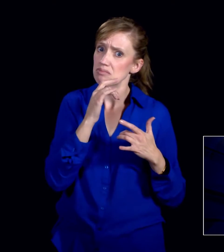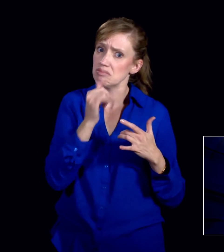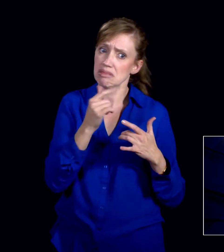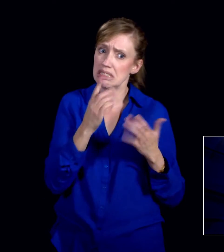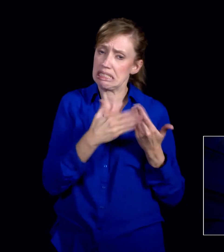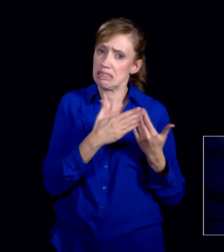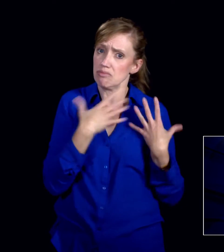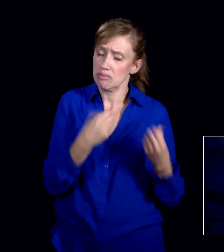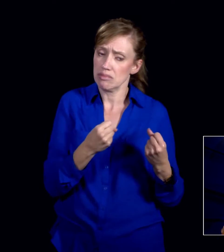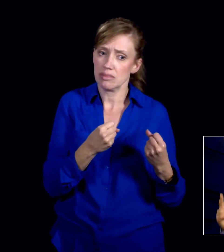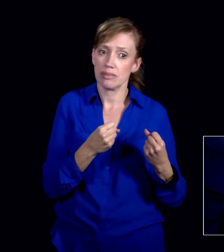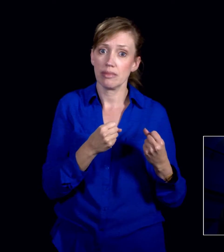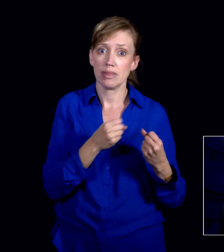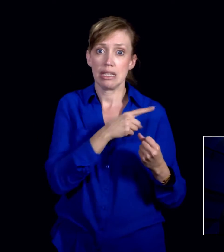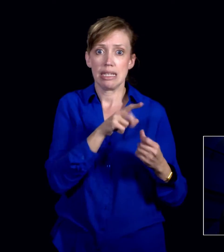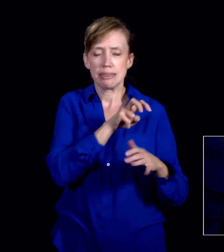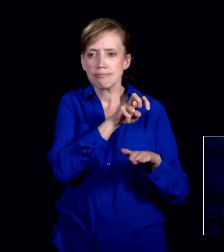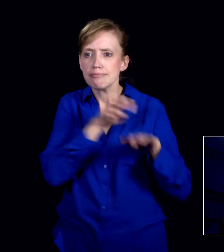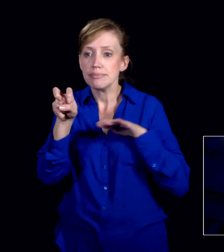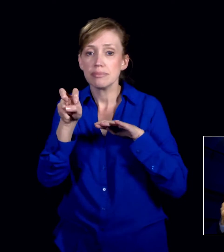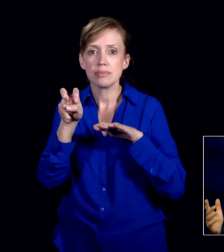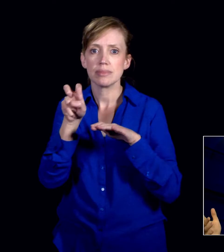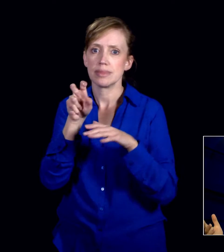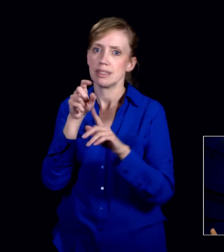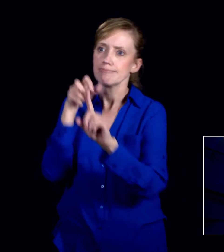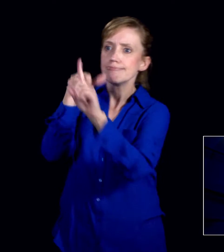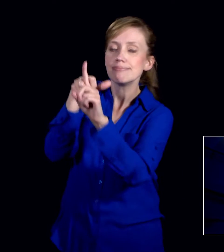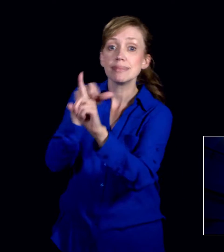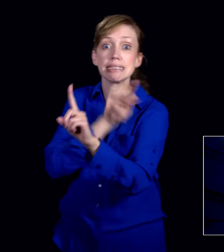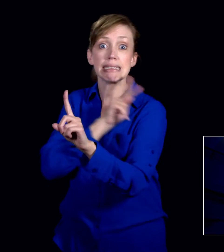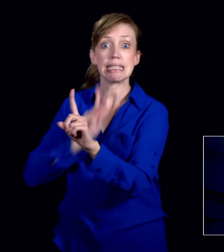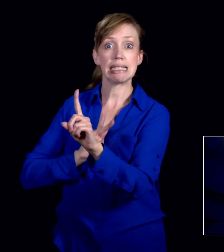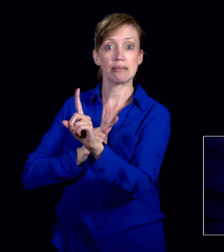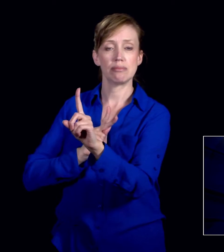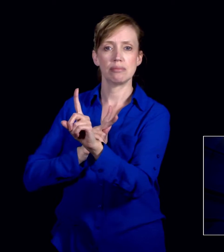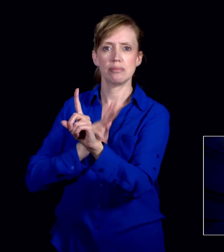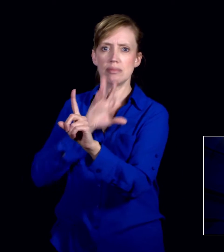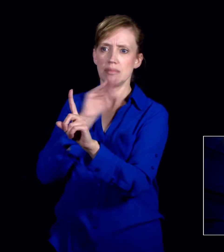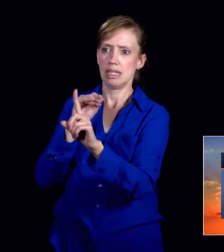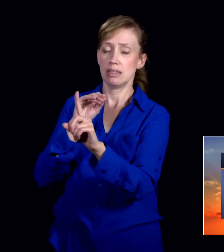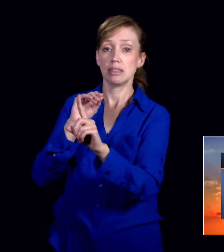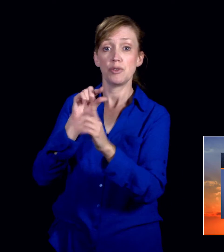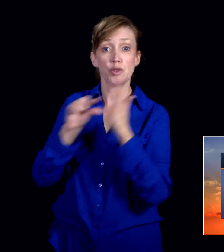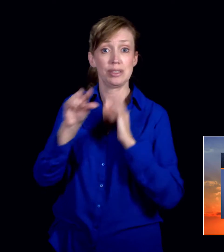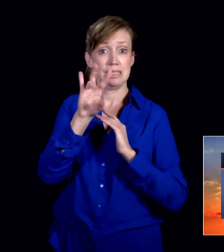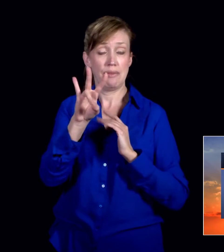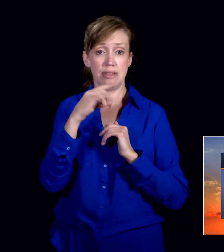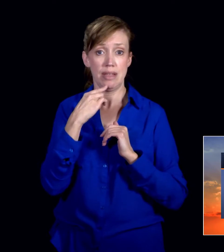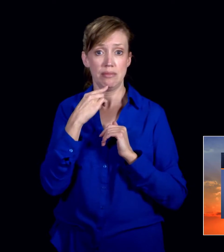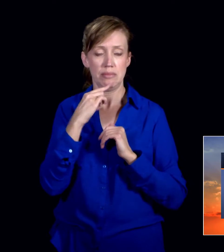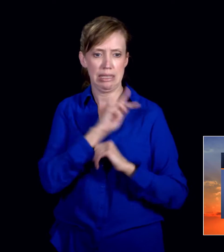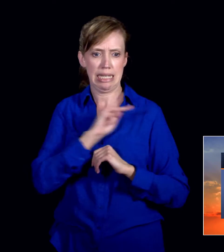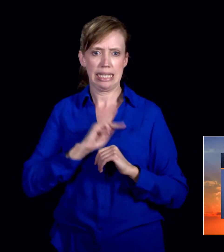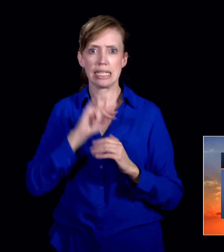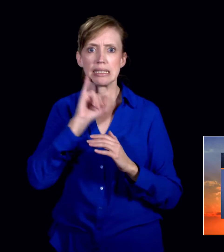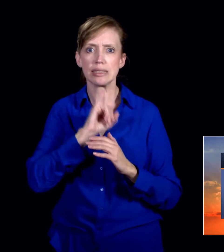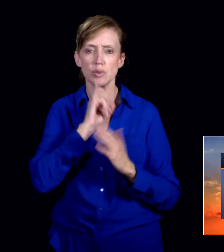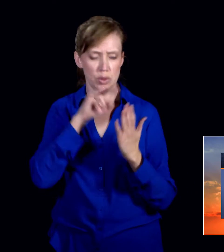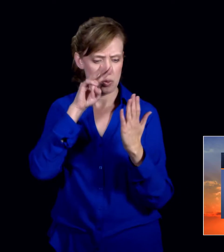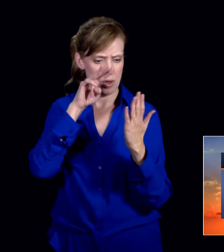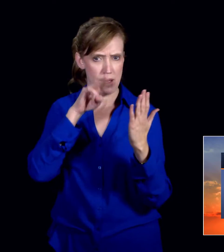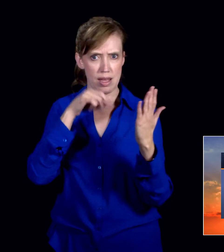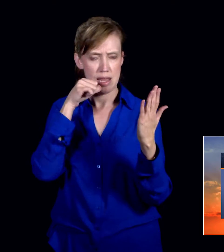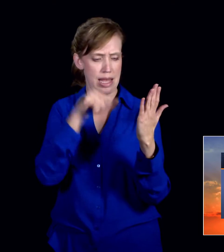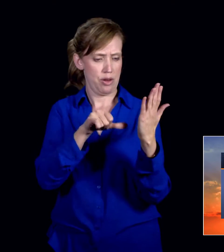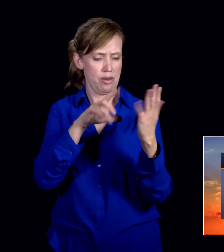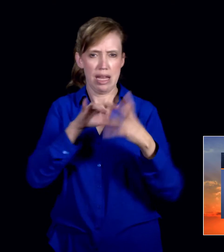and being an important man starts at the top. He visits the king. Verse 7 says, And it came to pass, when the king of Israel had